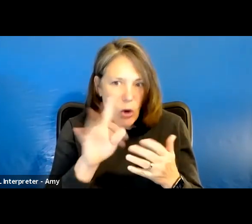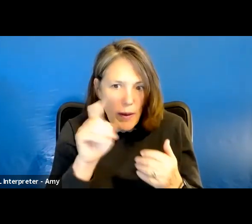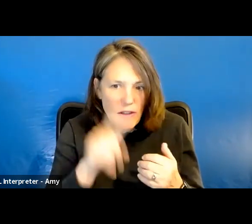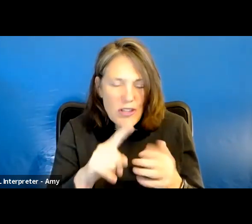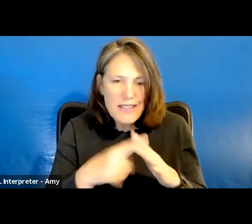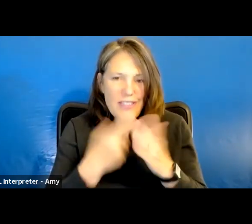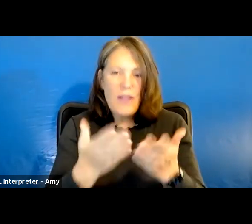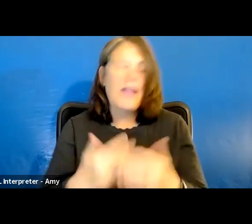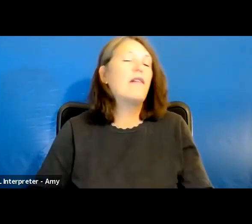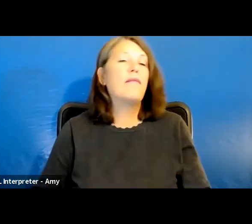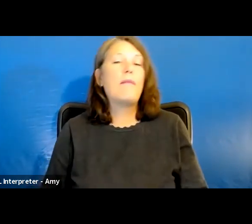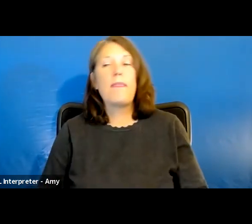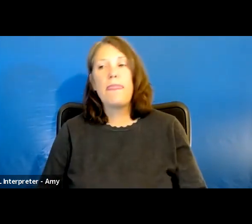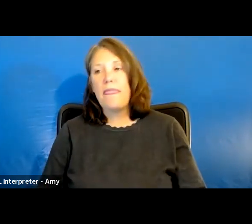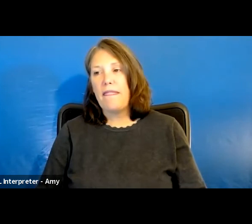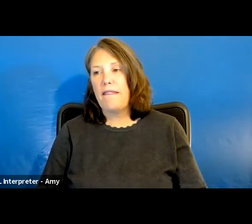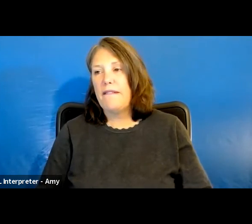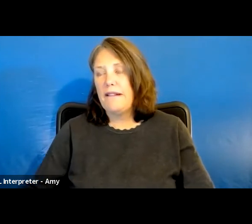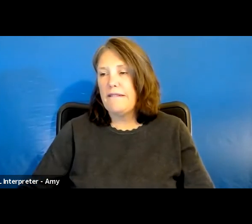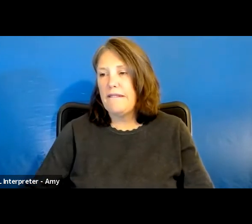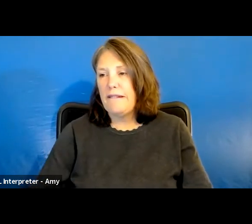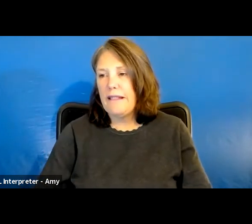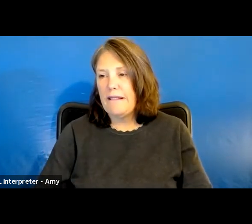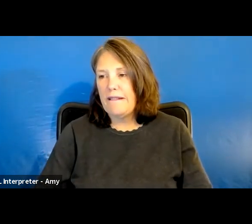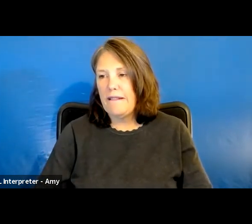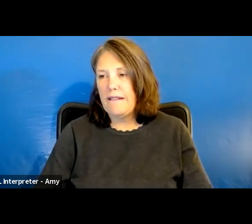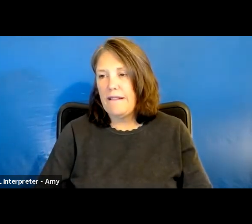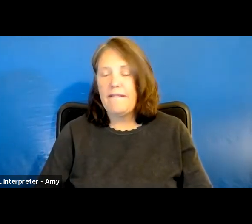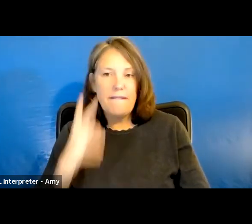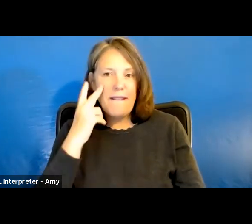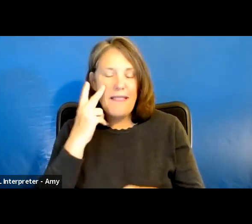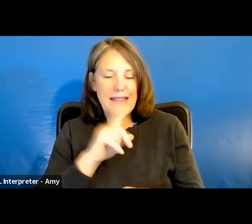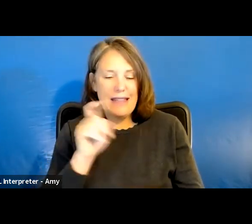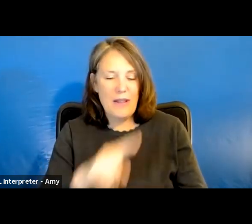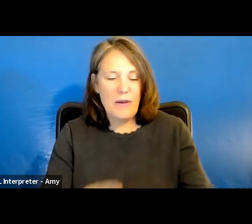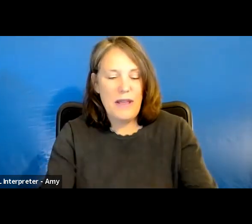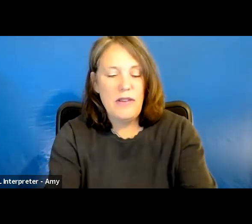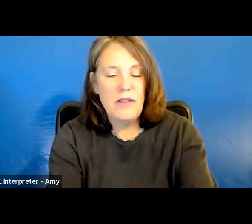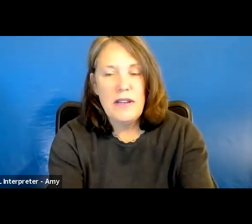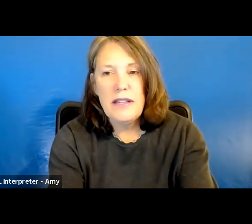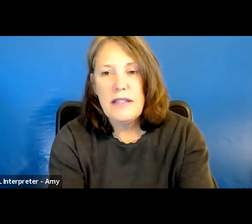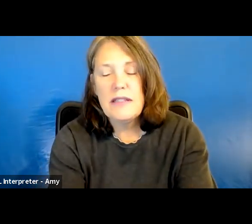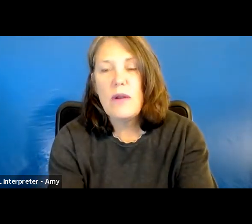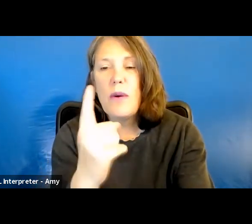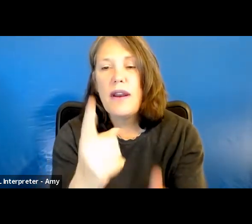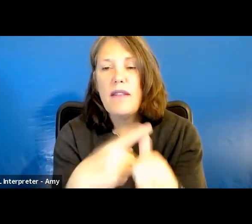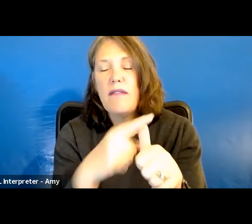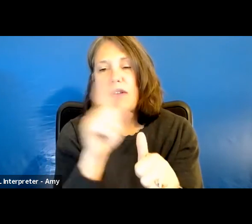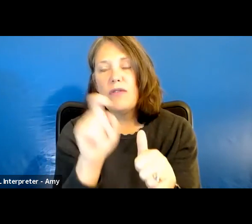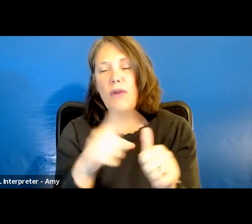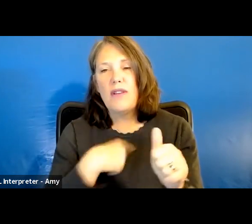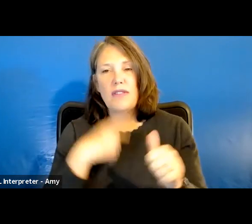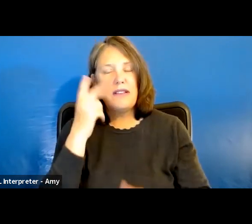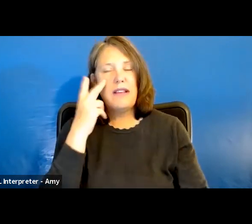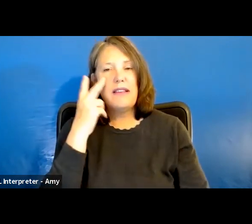there. So let's see what questions we have. So one of the first questions that I see is, is Zoom